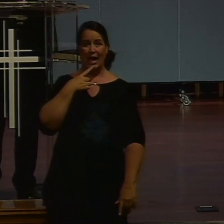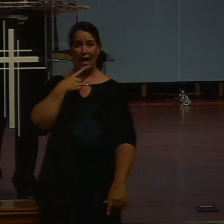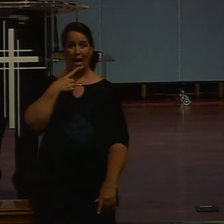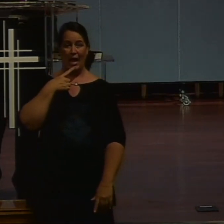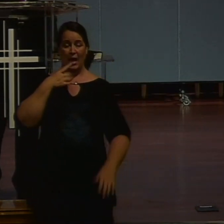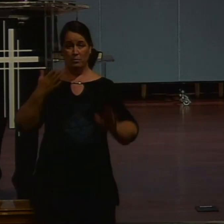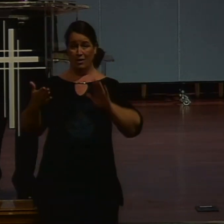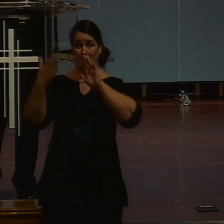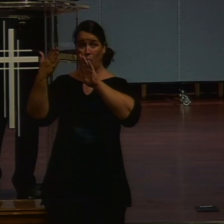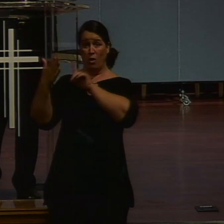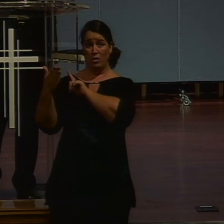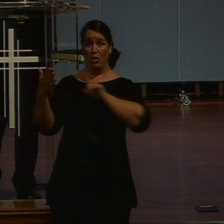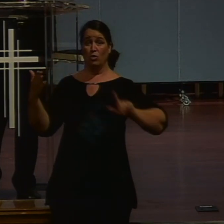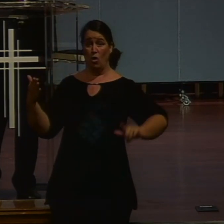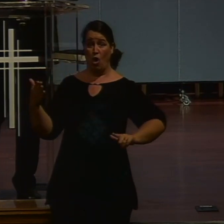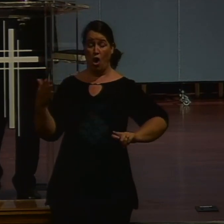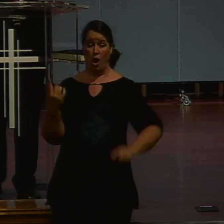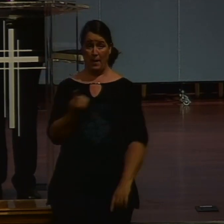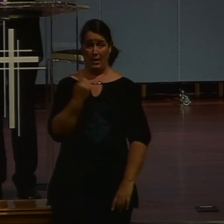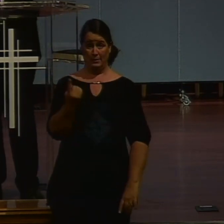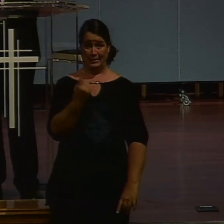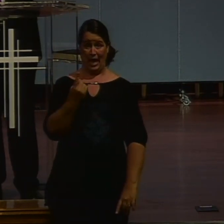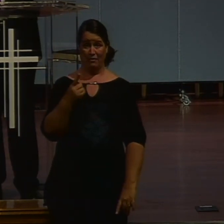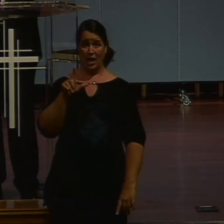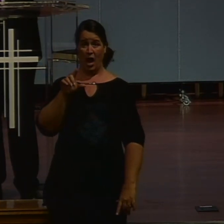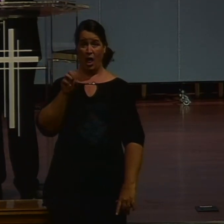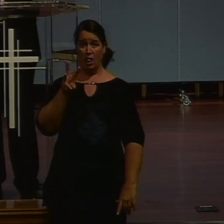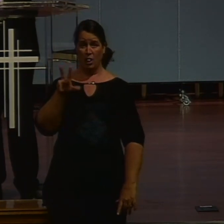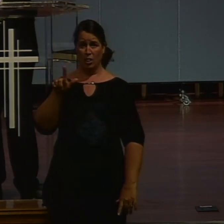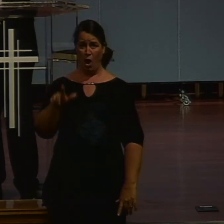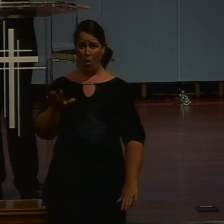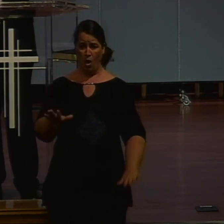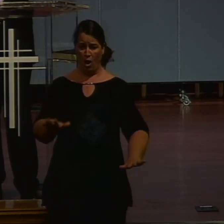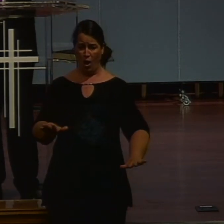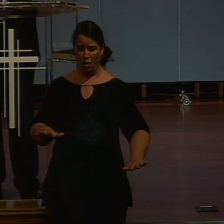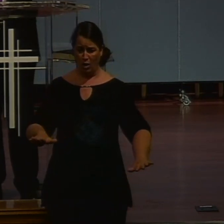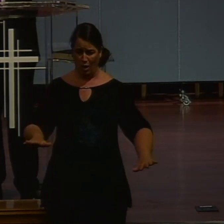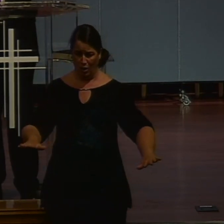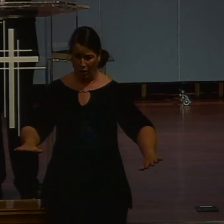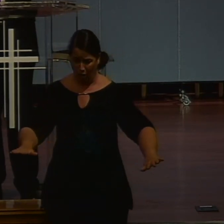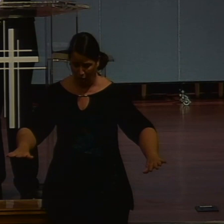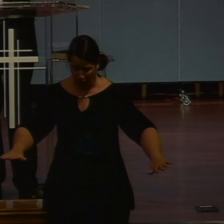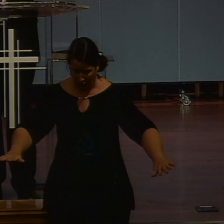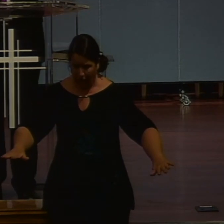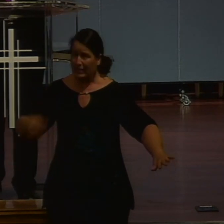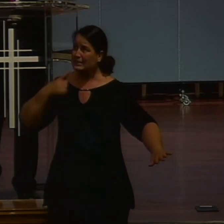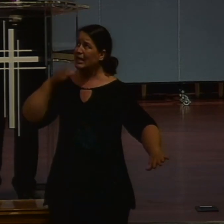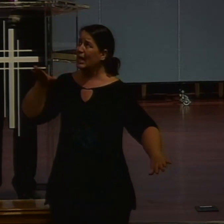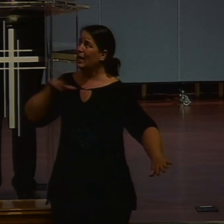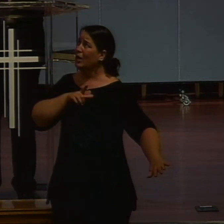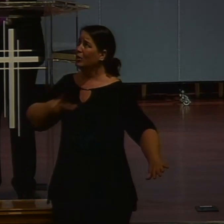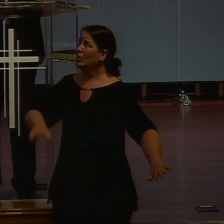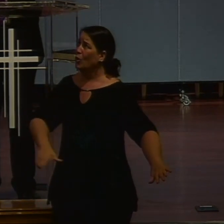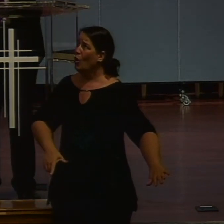Before the Lord. And off in the woods. By himself. And he got so low. Before the Lord. Said the Lord. I need to hear a word. From you. About your word. He said. He just felt by